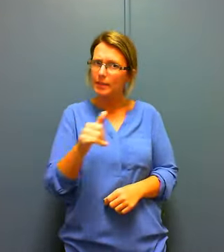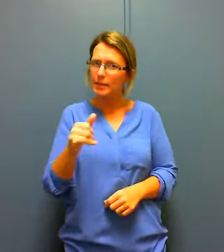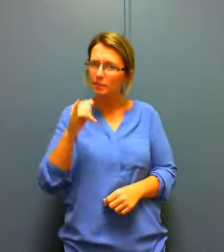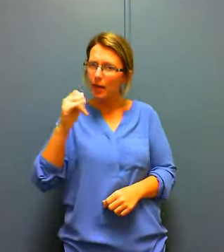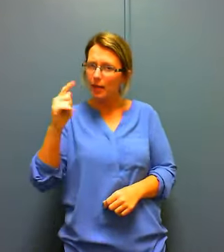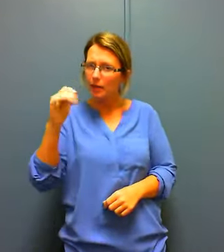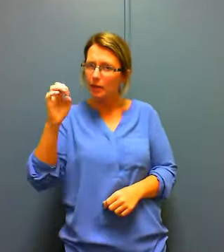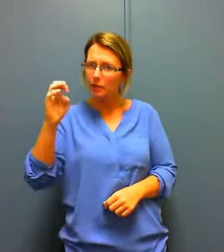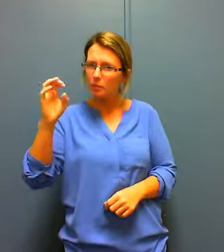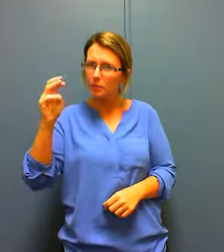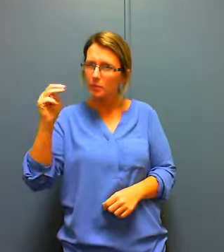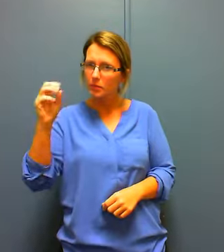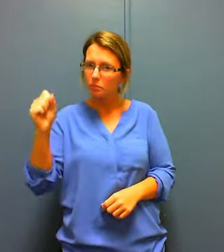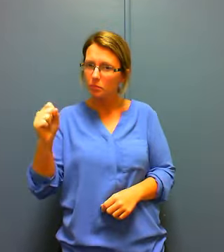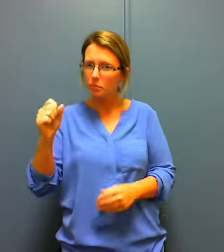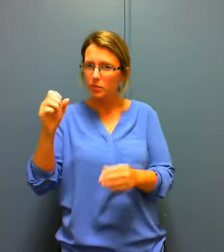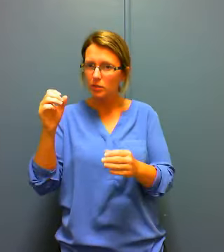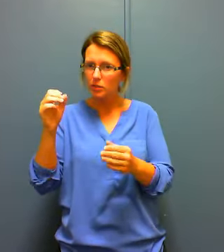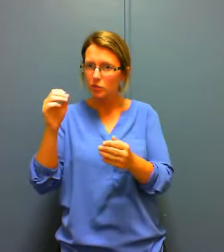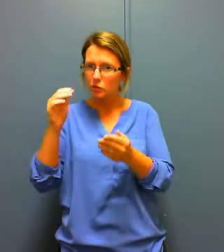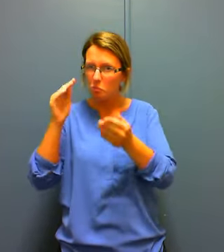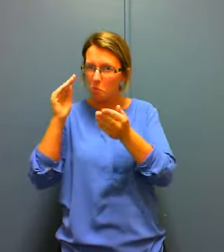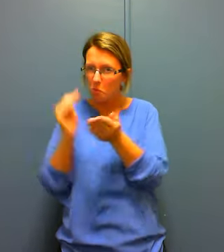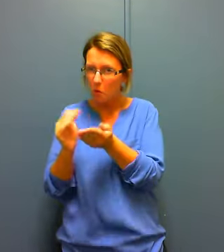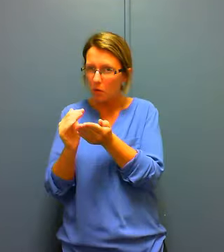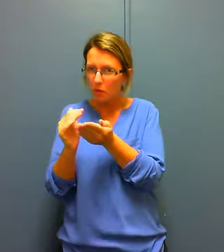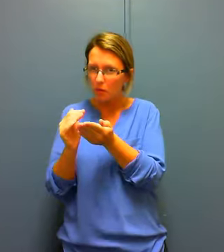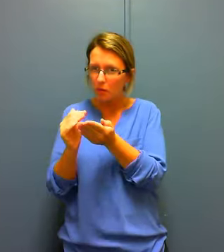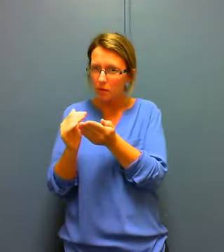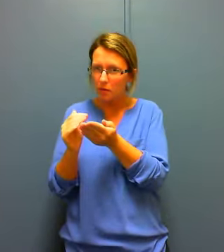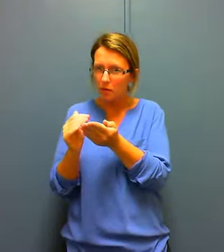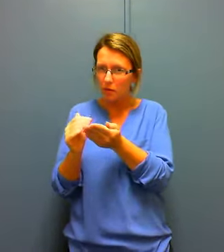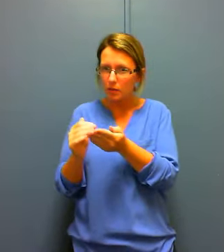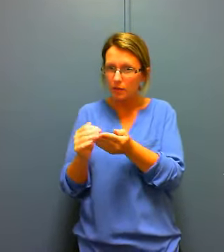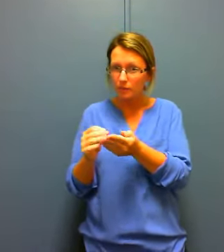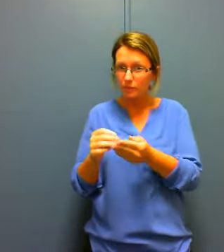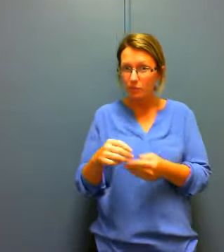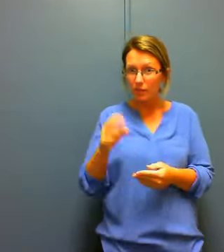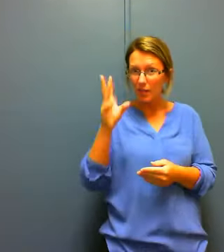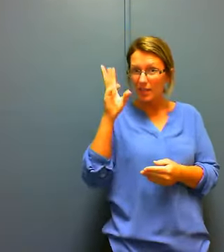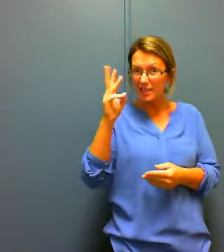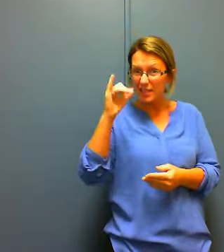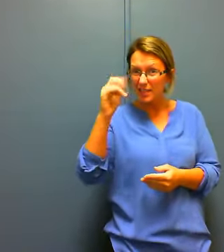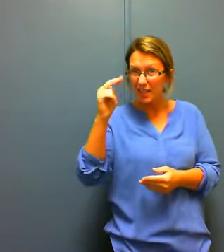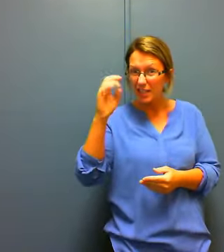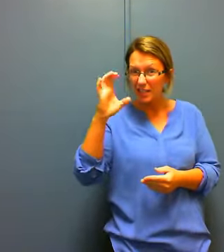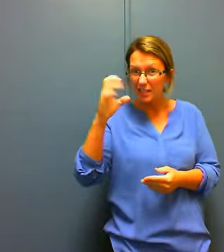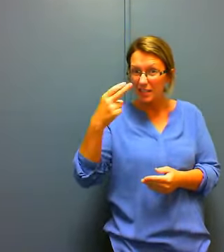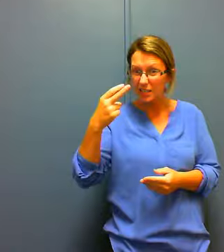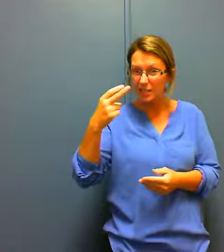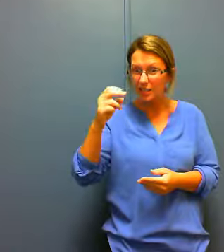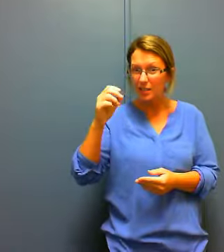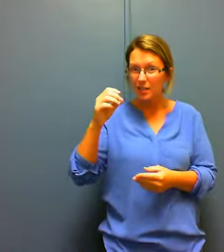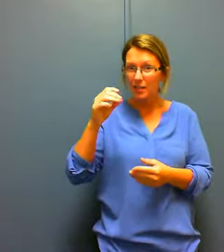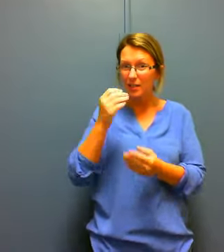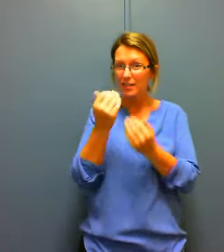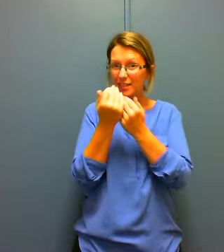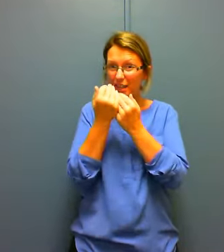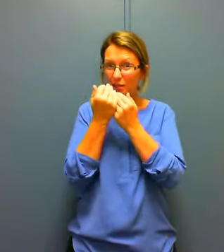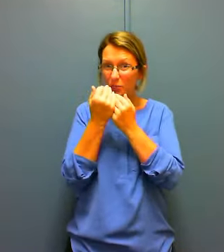are here in America like subway sandwiches no joke a six inch sub there was like this it was tiny it